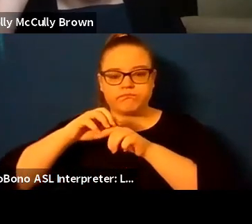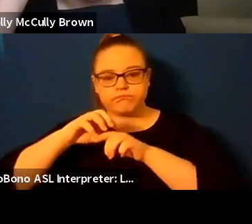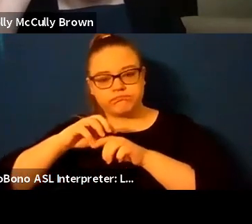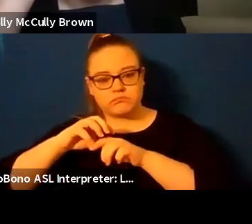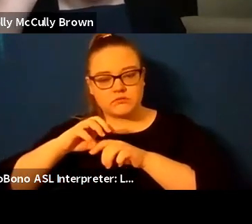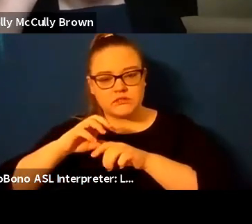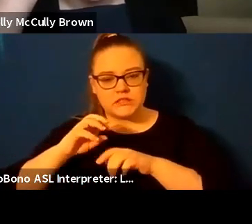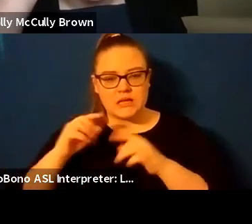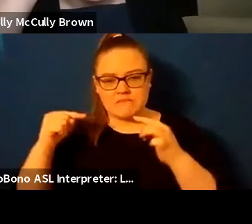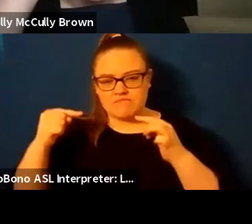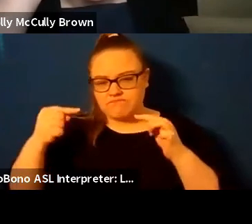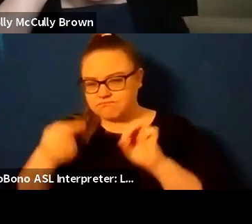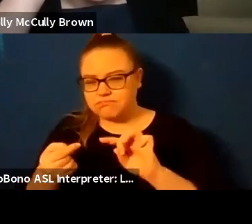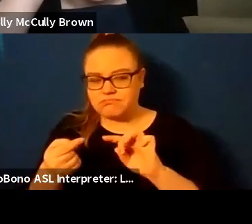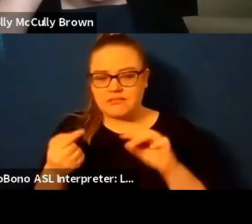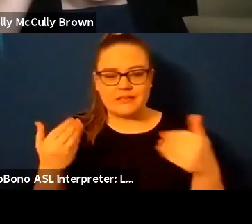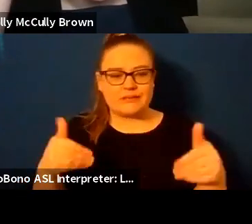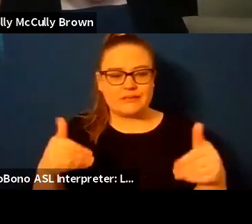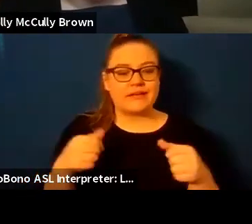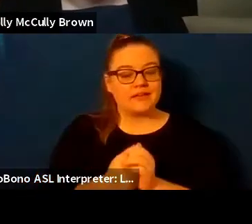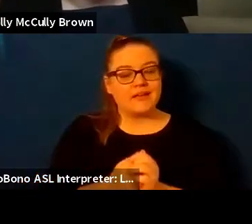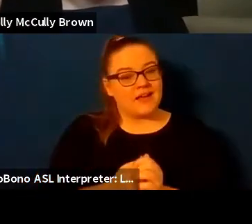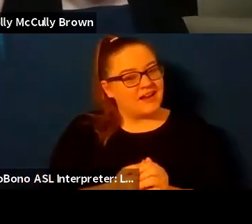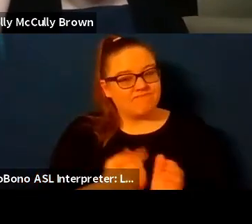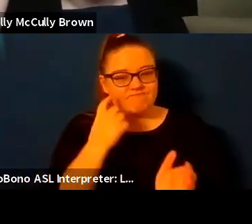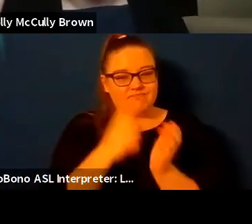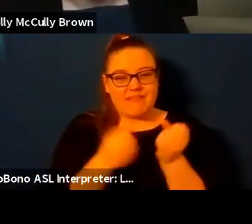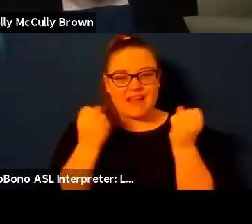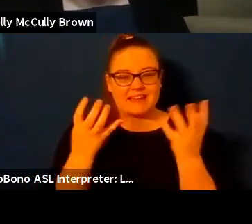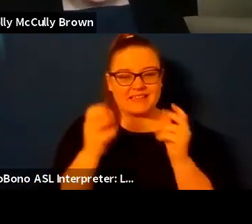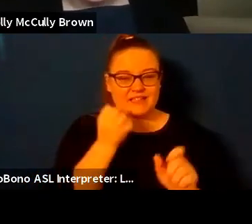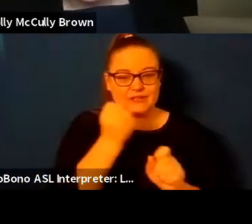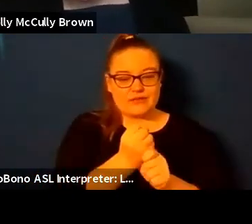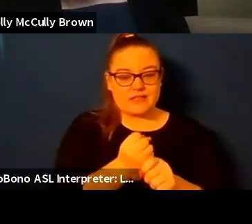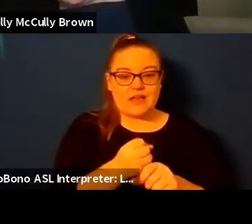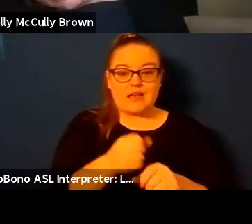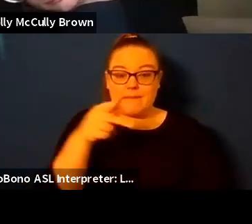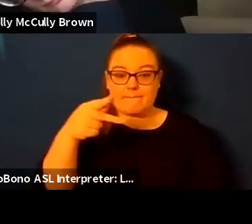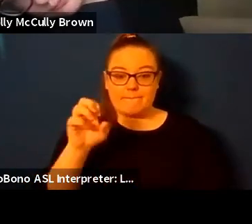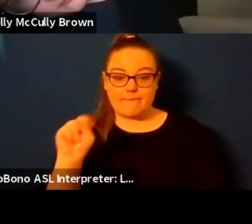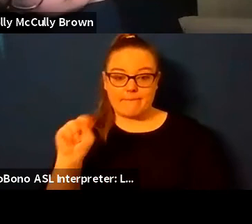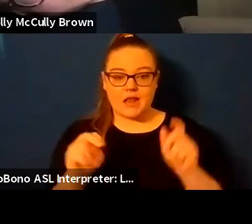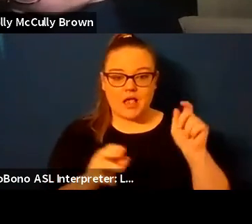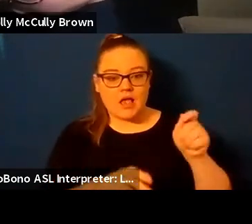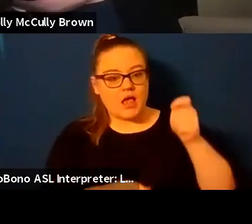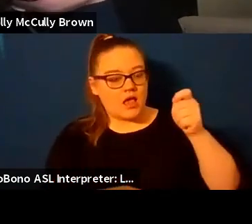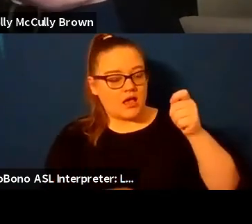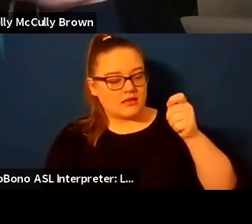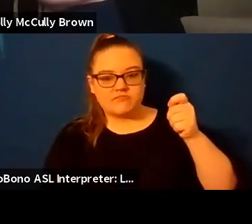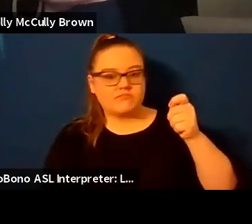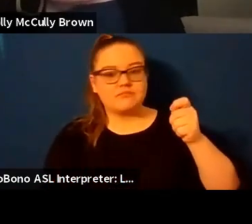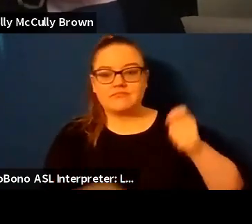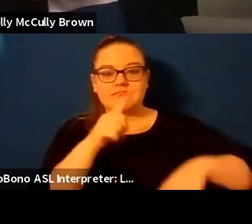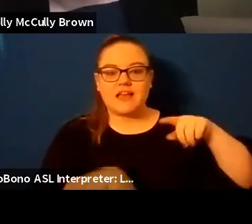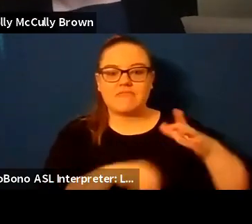there were years when i couldn't hold a pen in my hand i couldn't actually hold a book